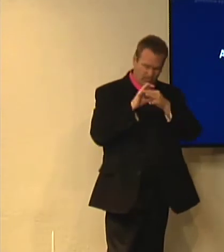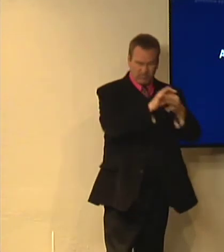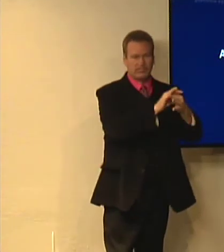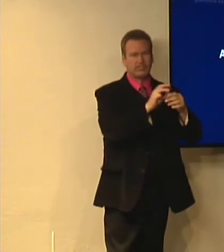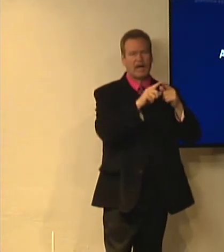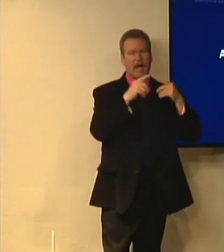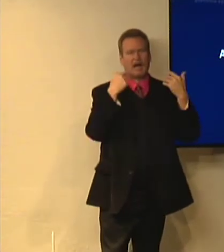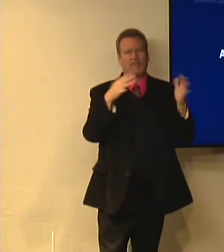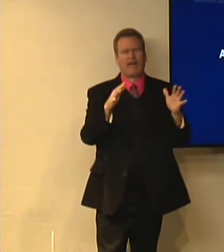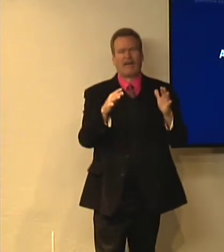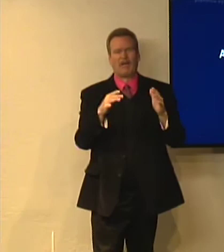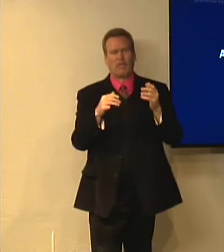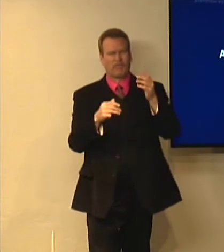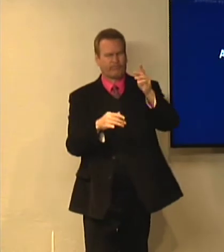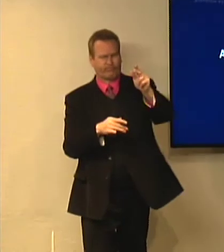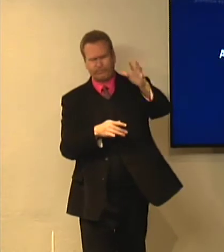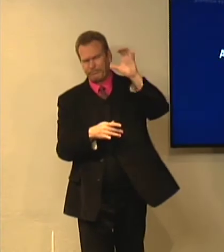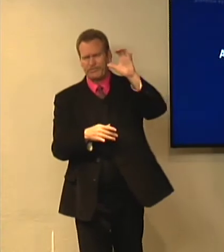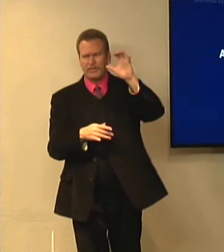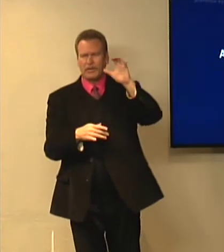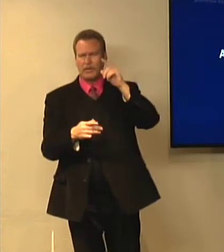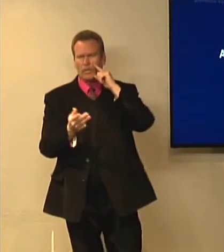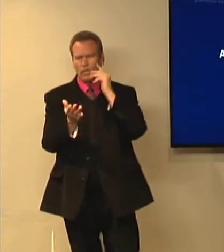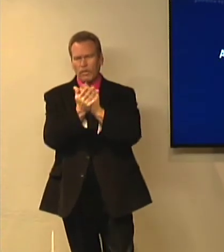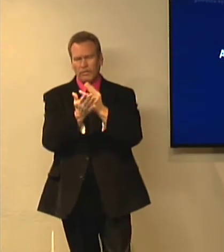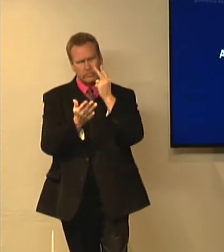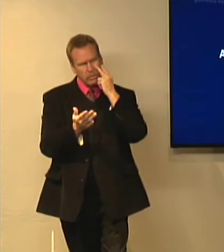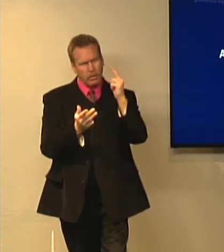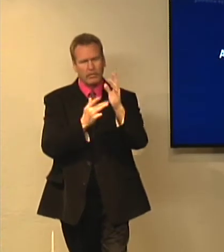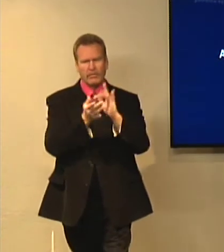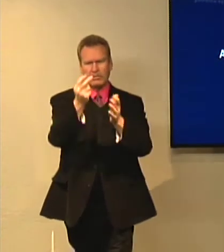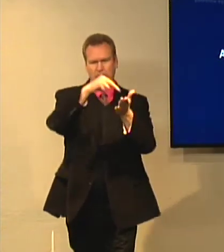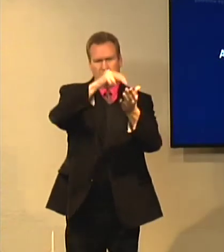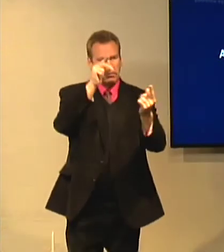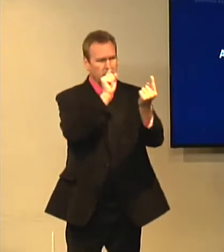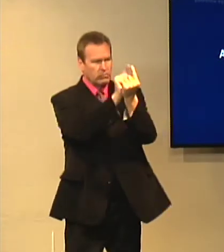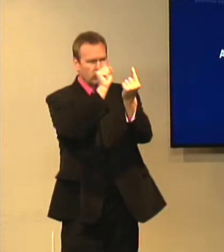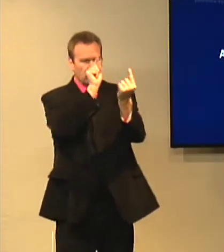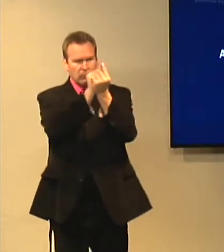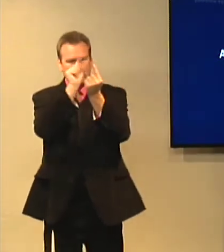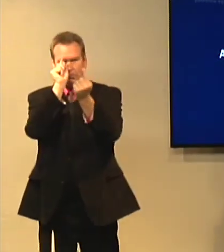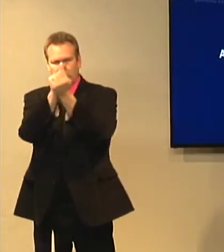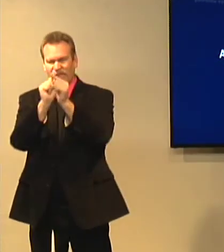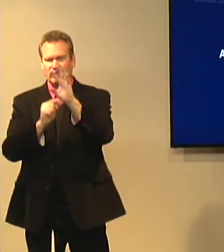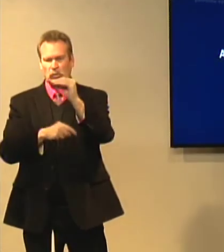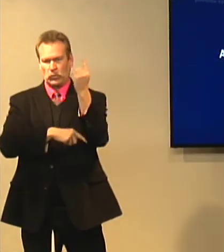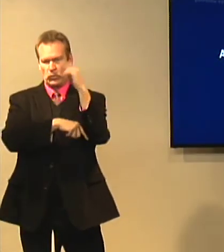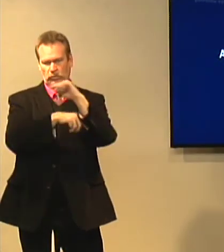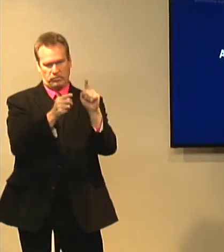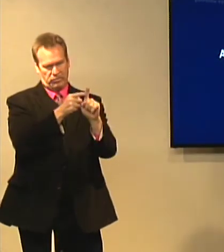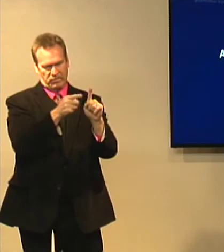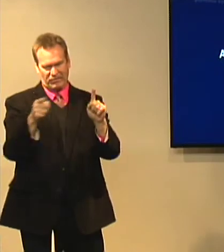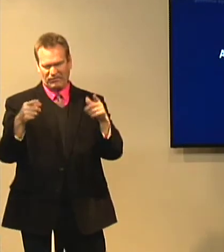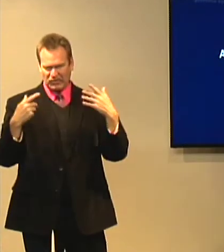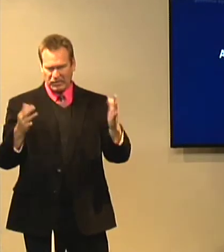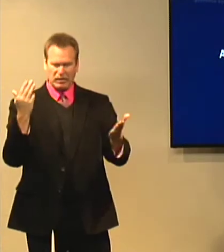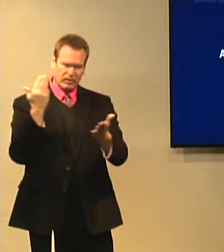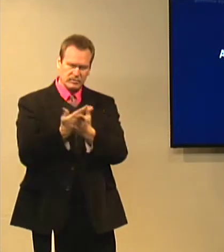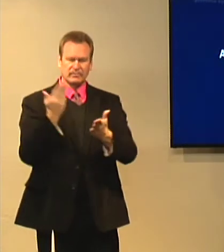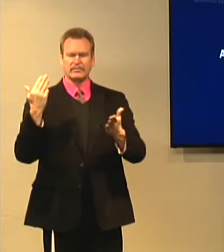truths and facts. It's more historical facts. Many people witnessed the fact that he rose from